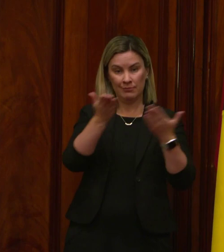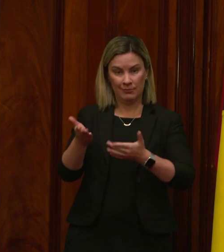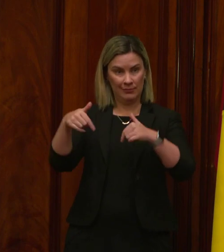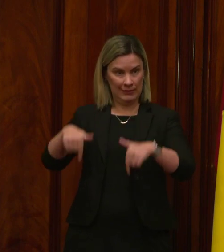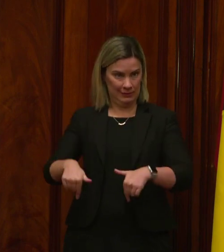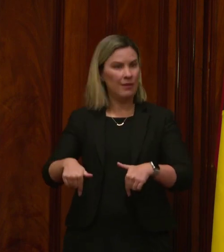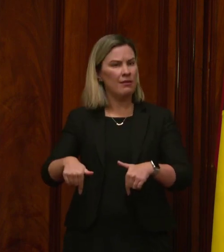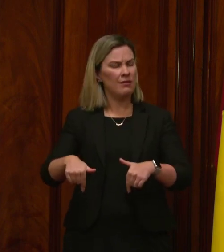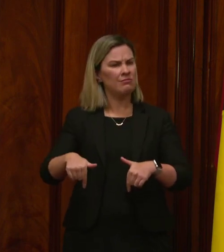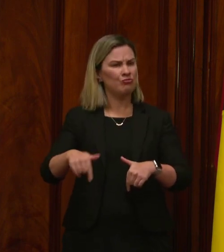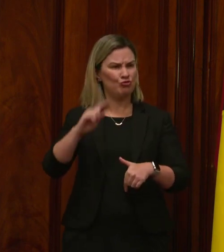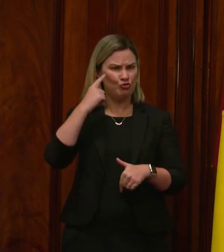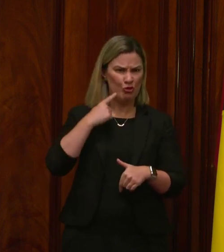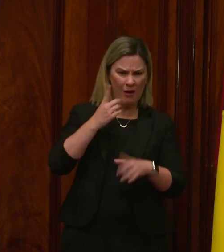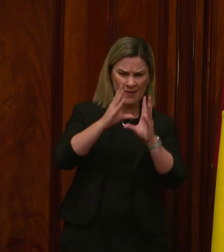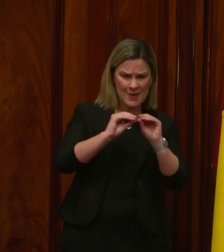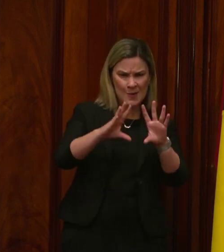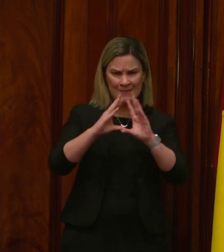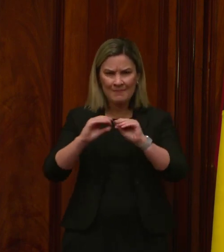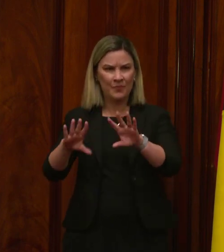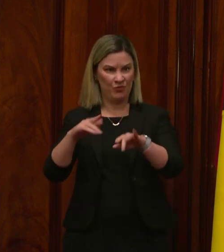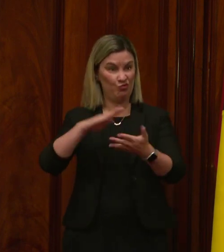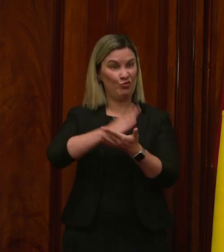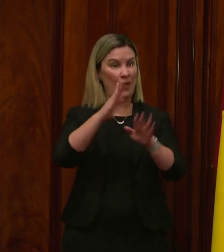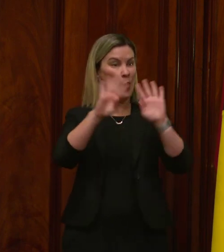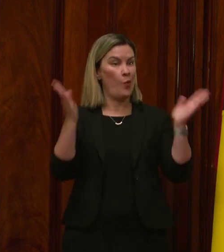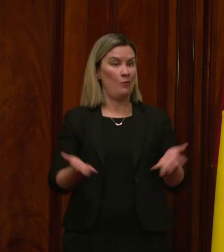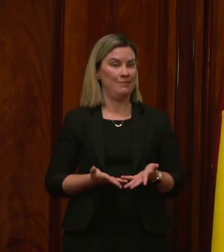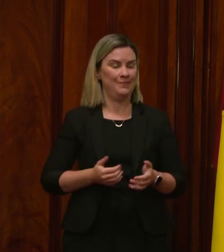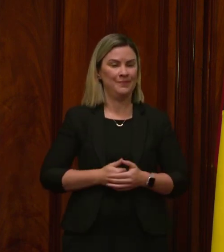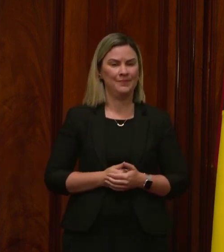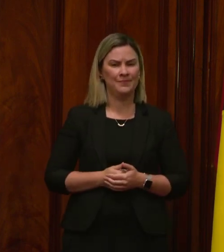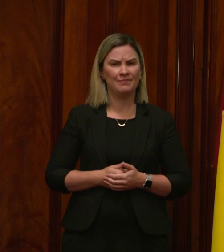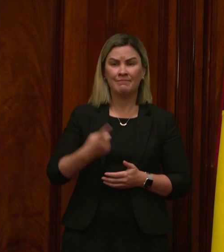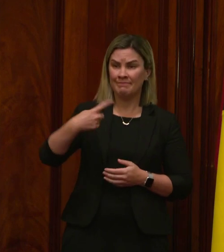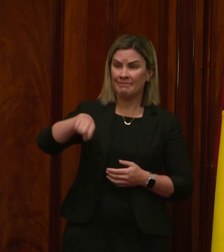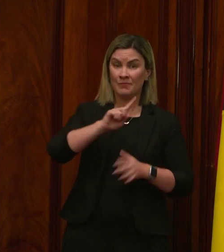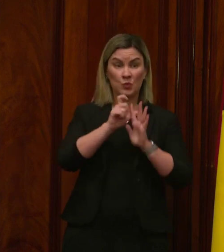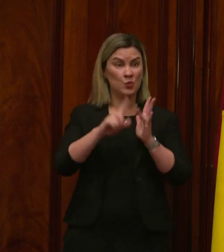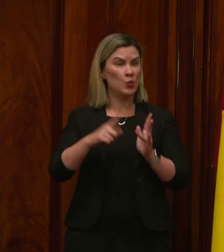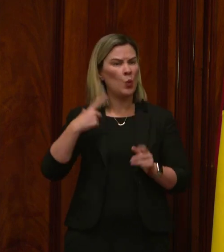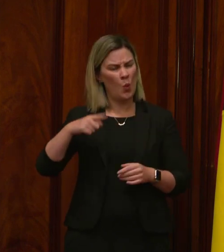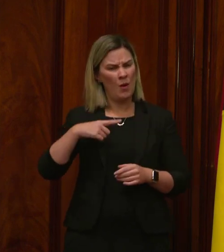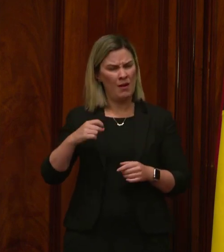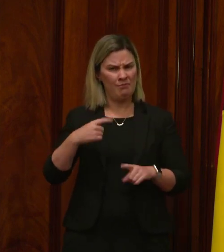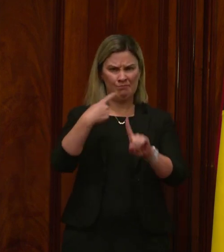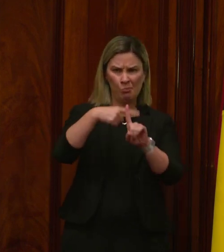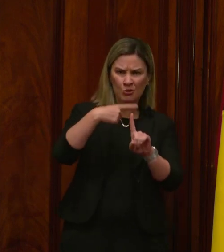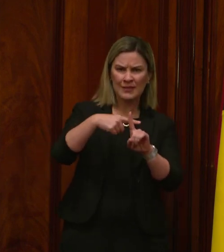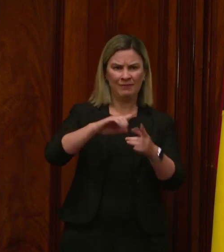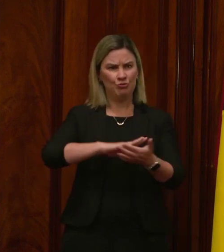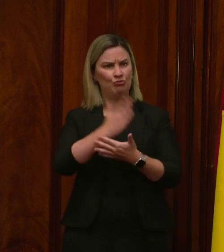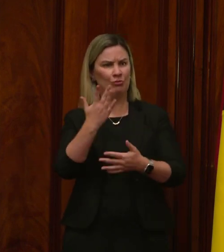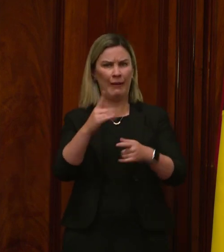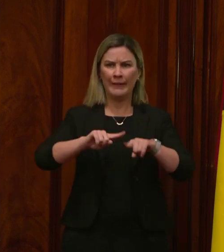to hammer out solutions in the real world. And they have done this to make a real and positive difference in the